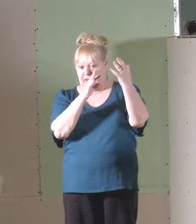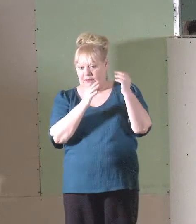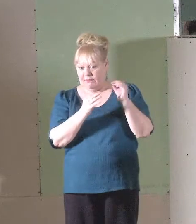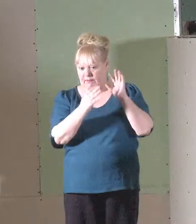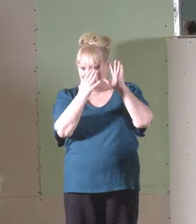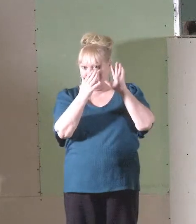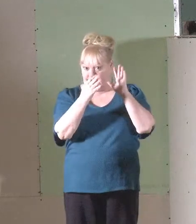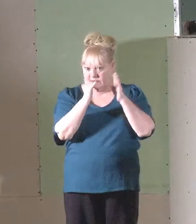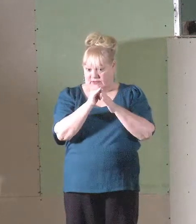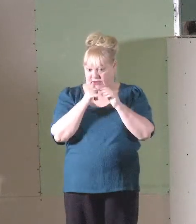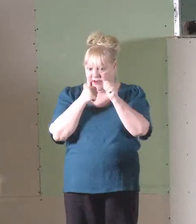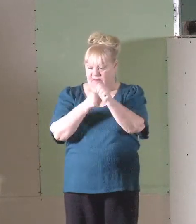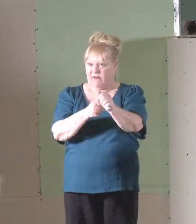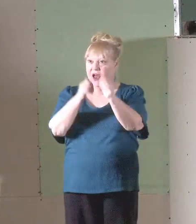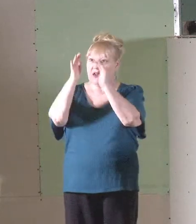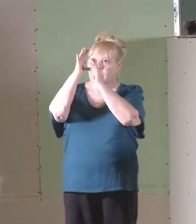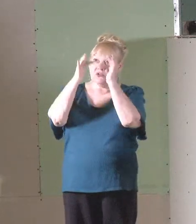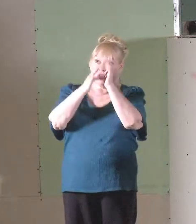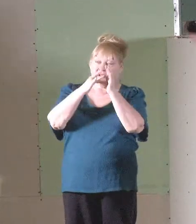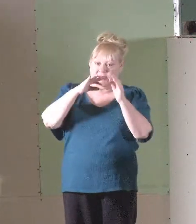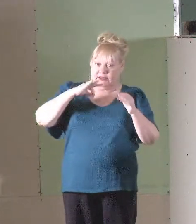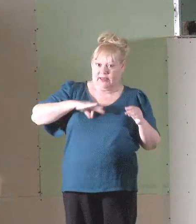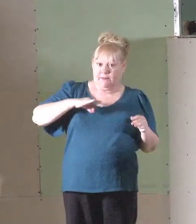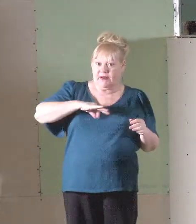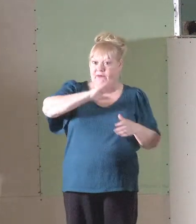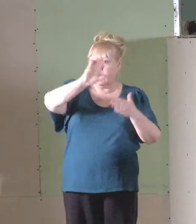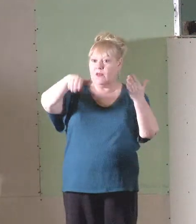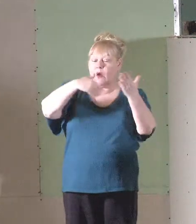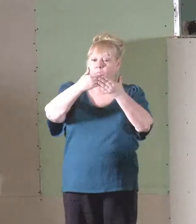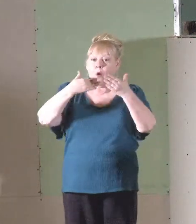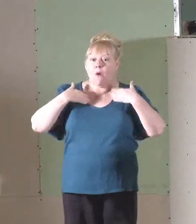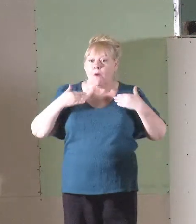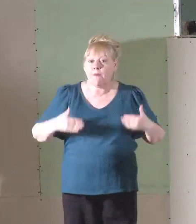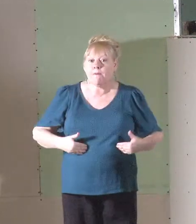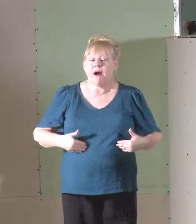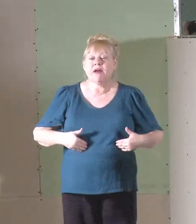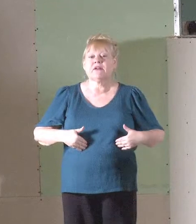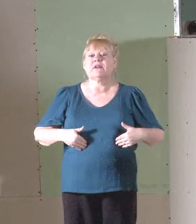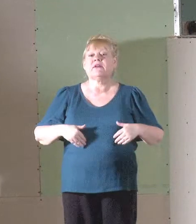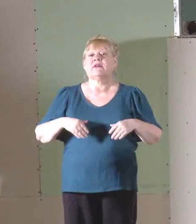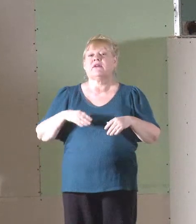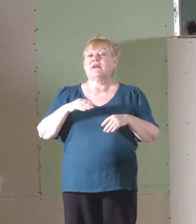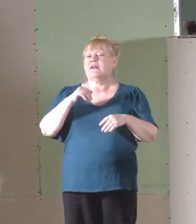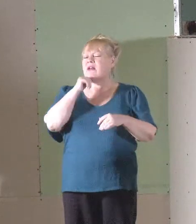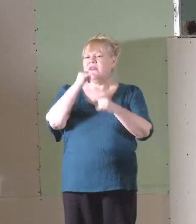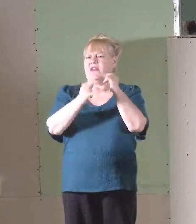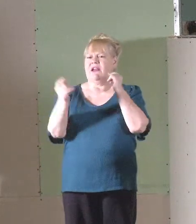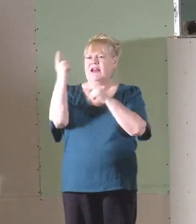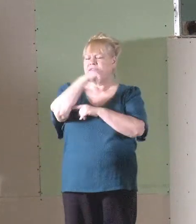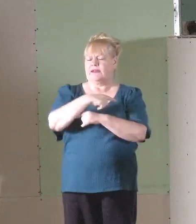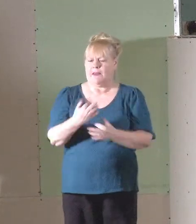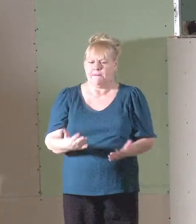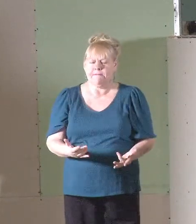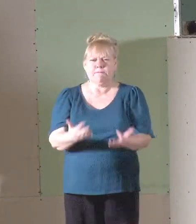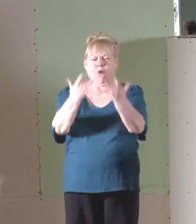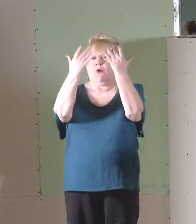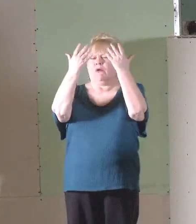with Christ? Is it a work that benefits the whole body? A work that will not on the last day be burned up?